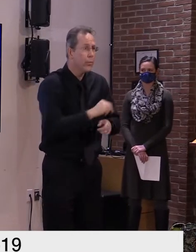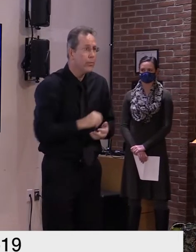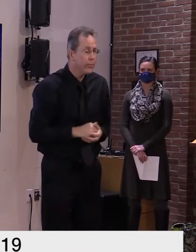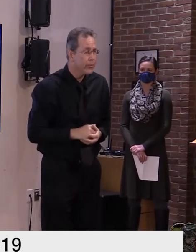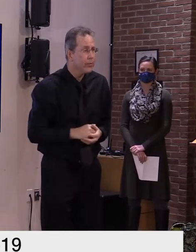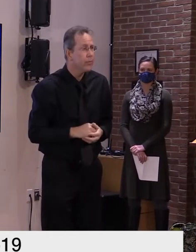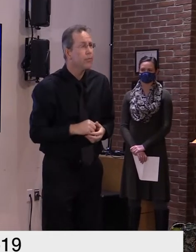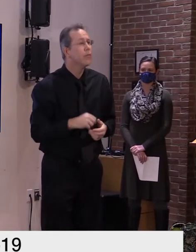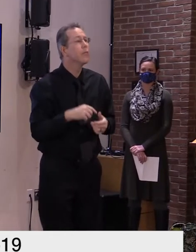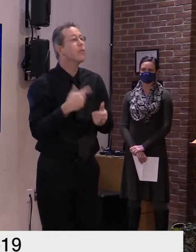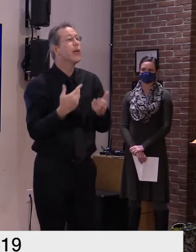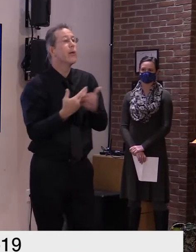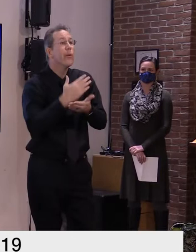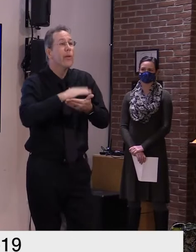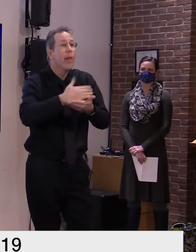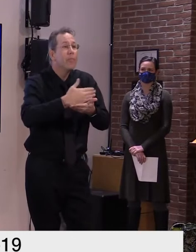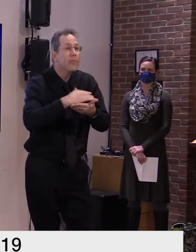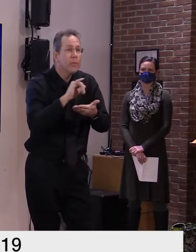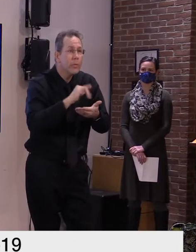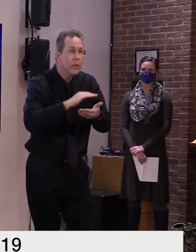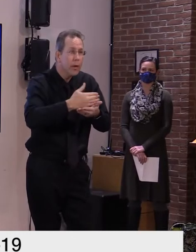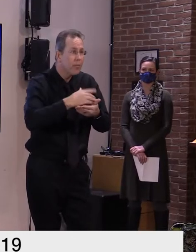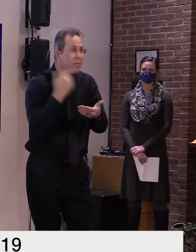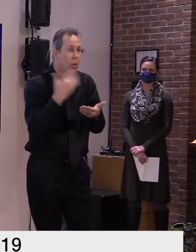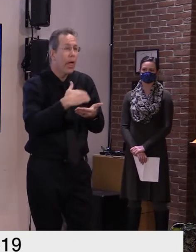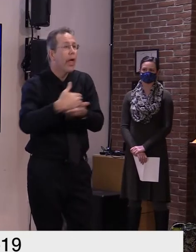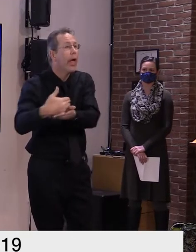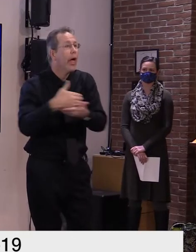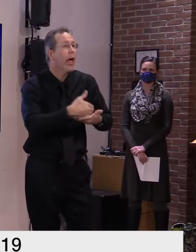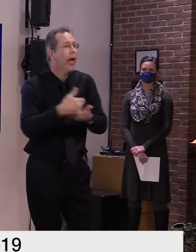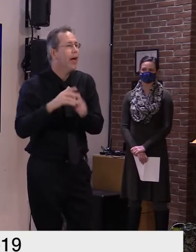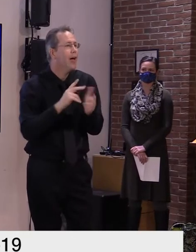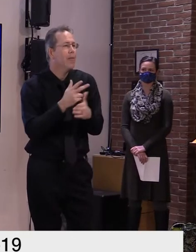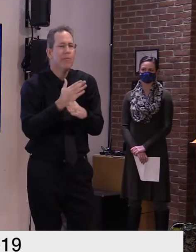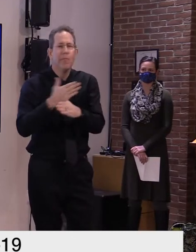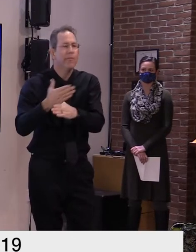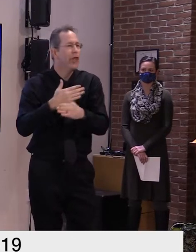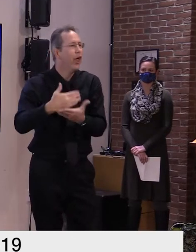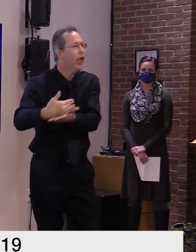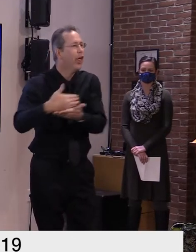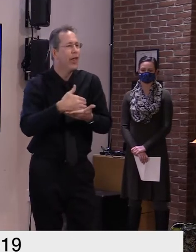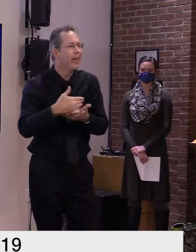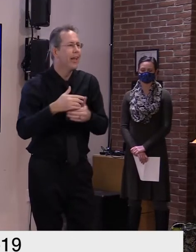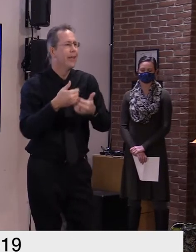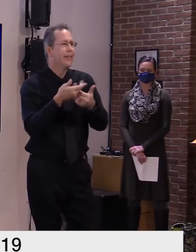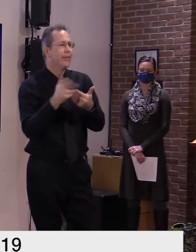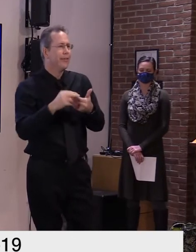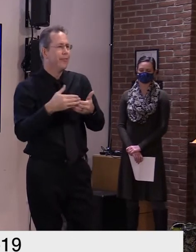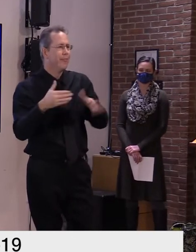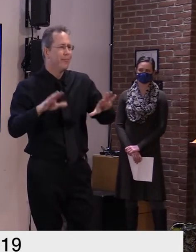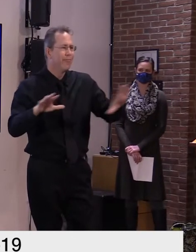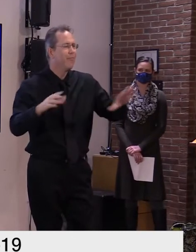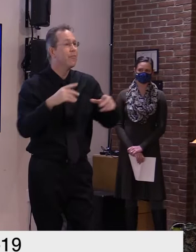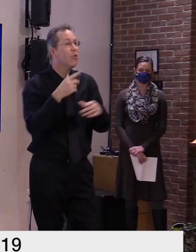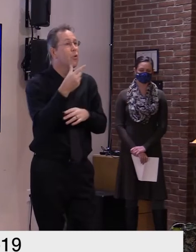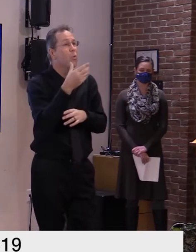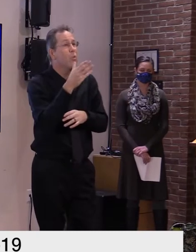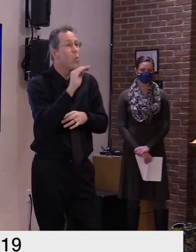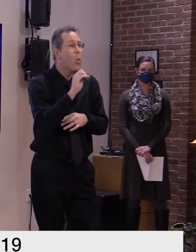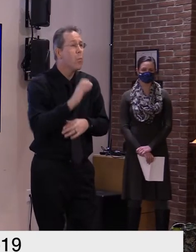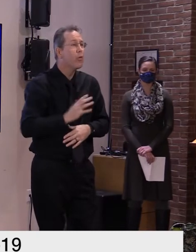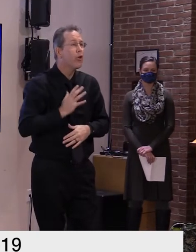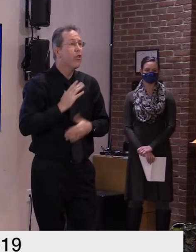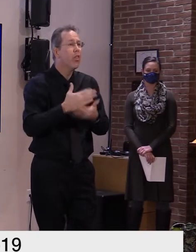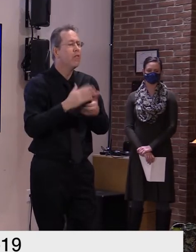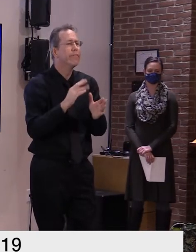students because these programs can't run on chromebooks or the existing base level laptops typically used for general education